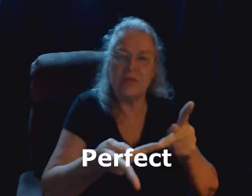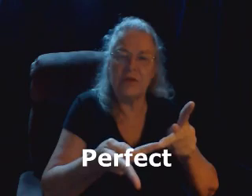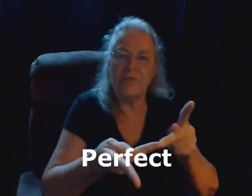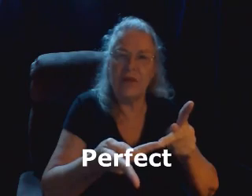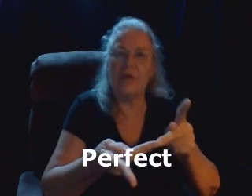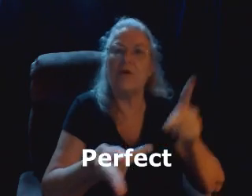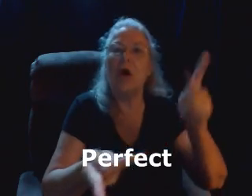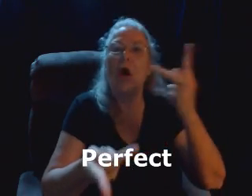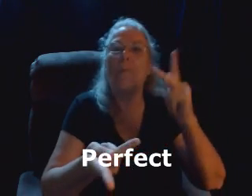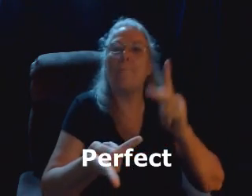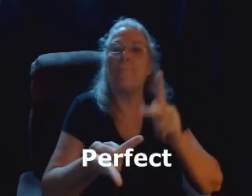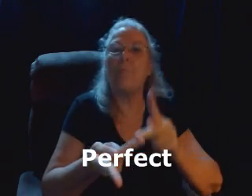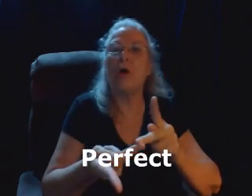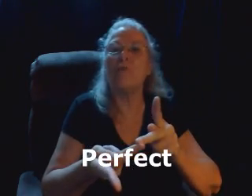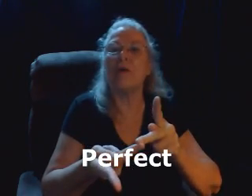center finger. Perfect.